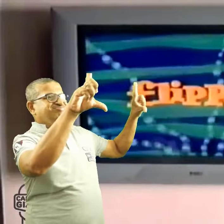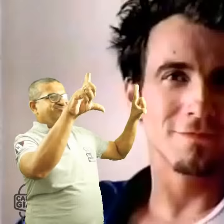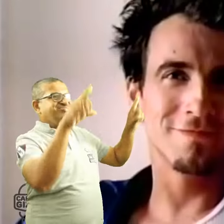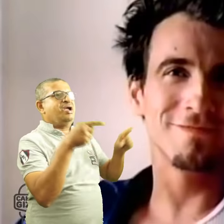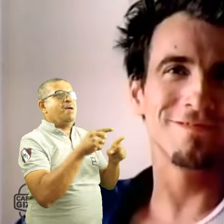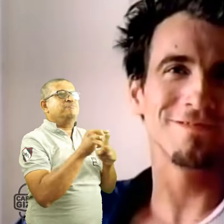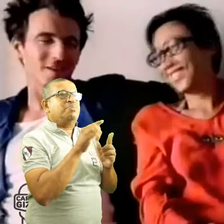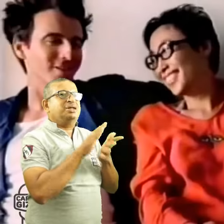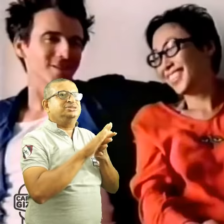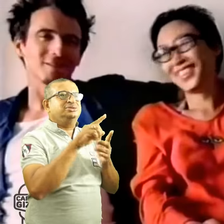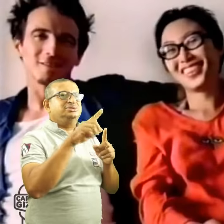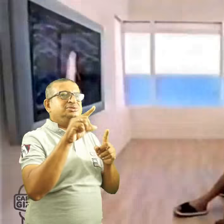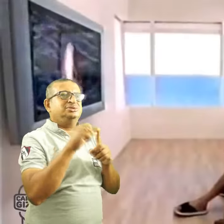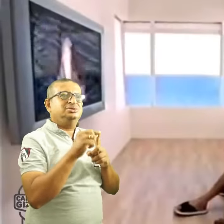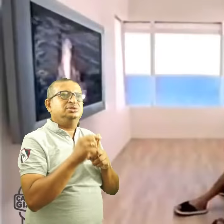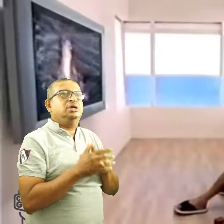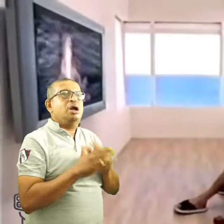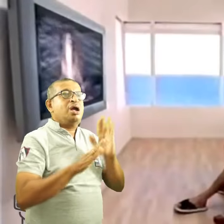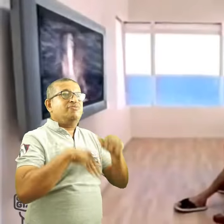priced around $7,000.